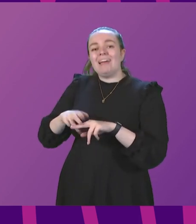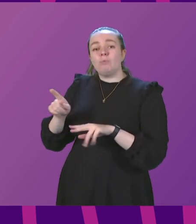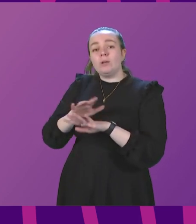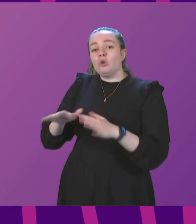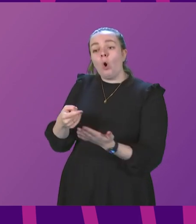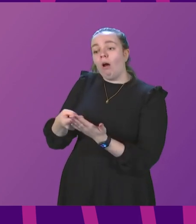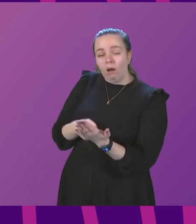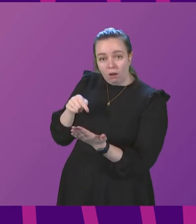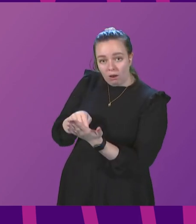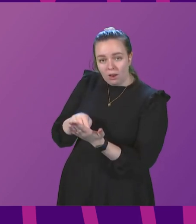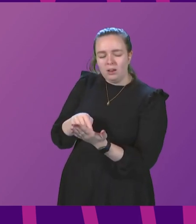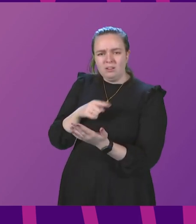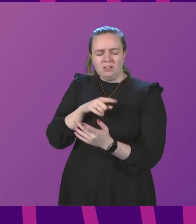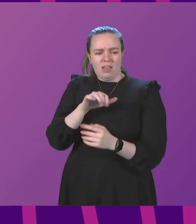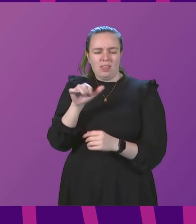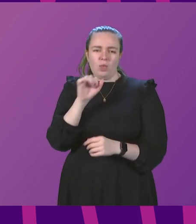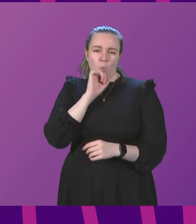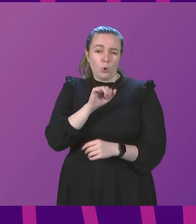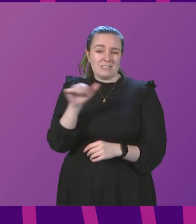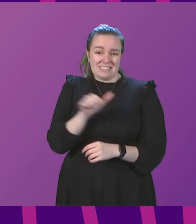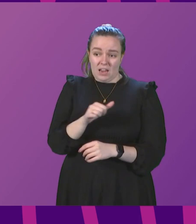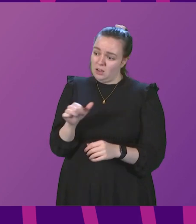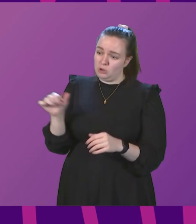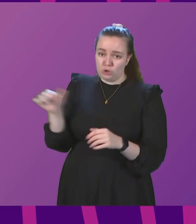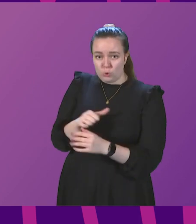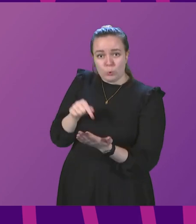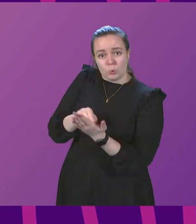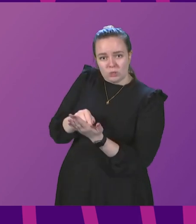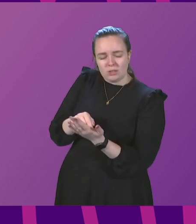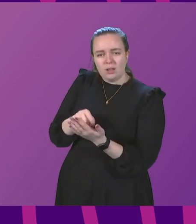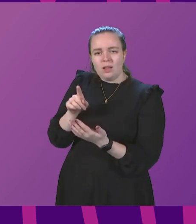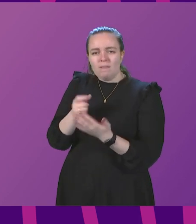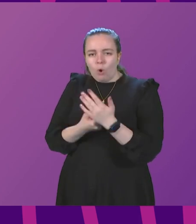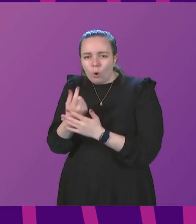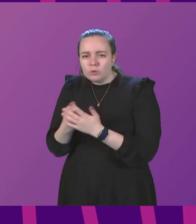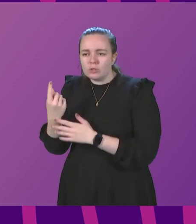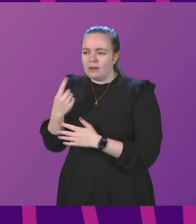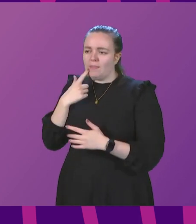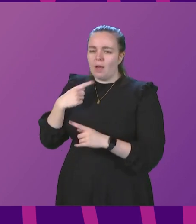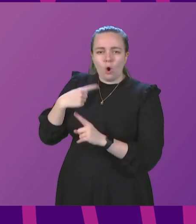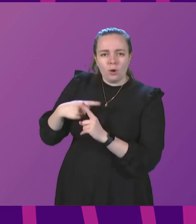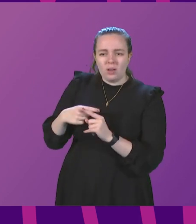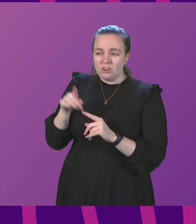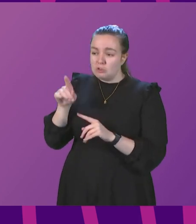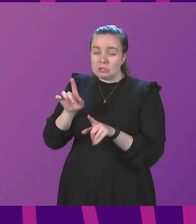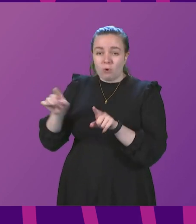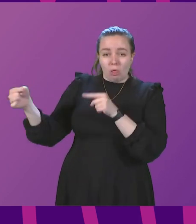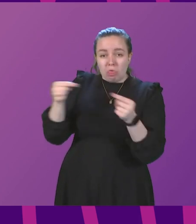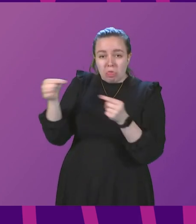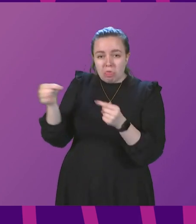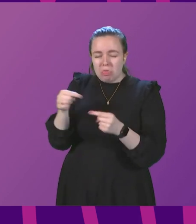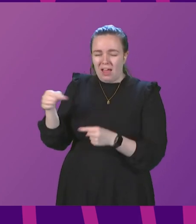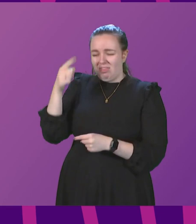forward with them, no doubt they would have said we should have done. The opportunism and the opposition for the sake of opposition, I think, speaks rather